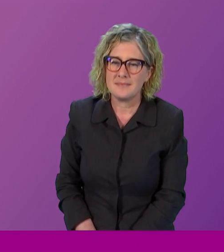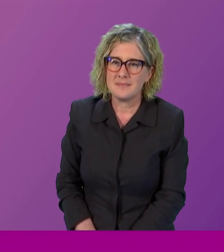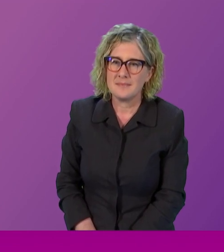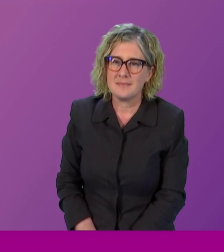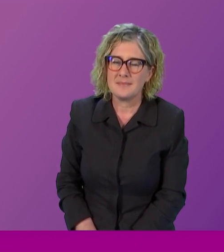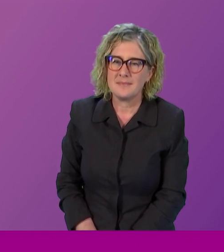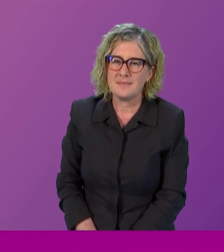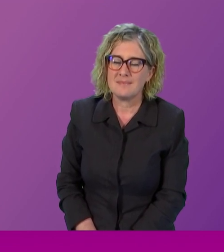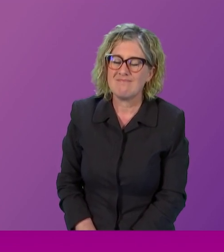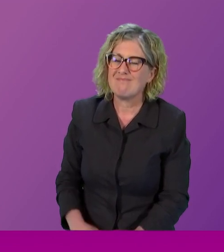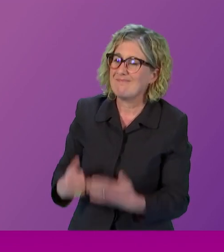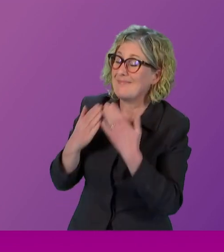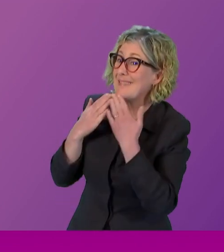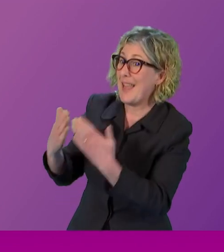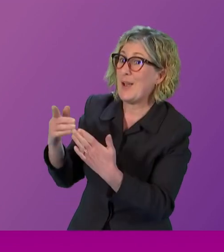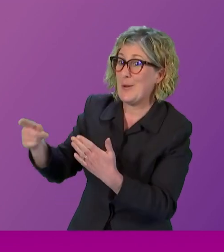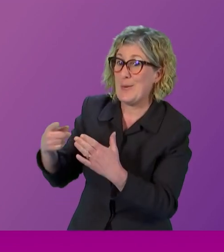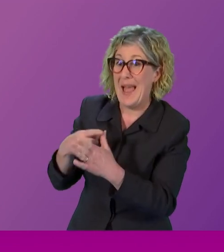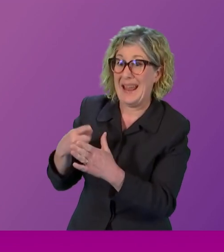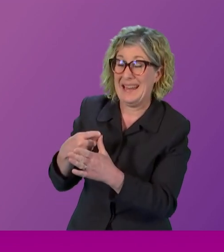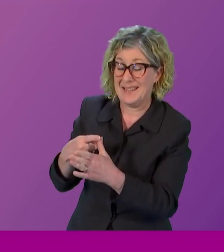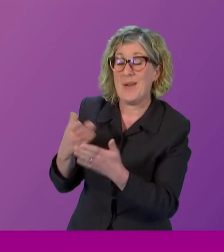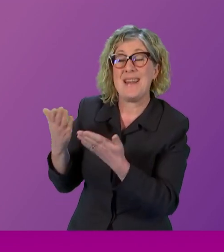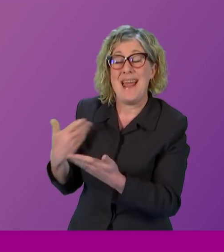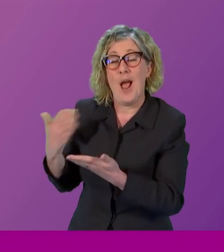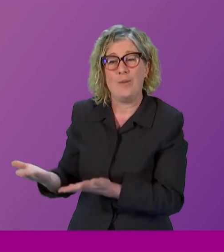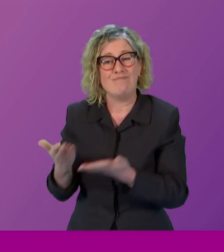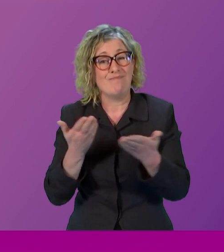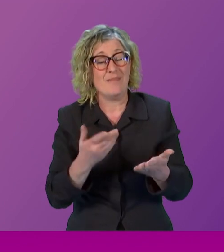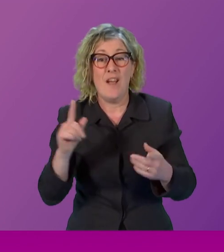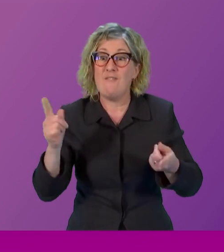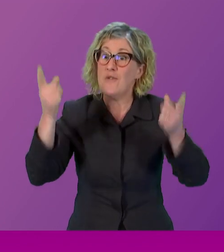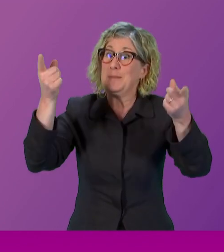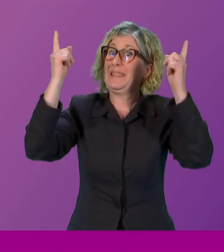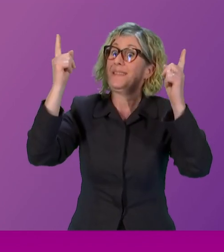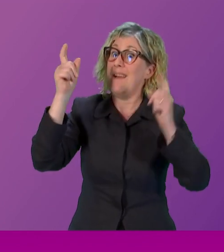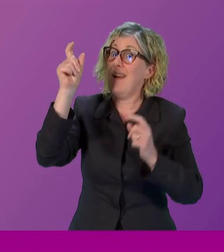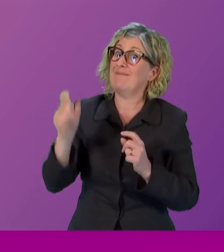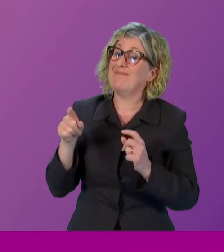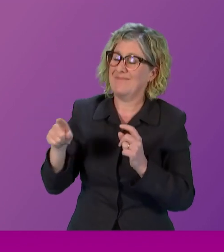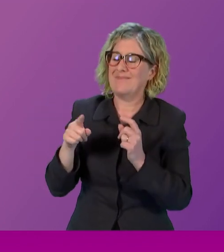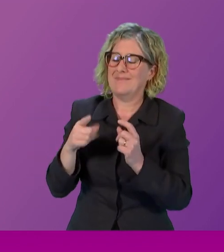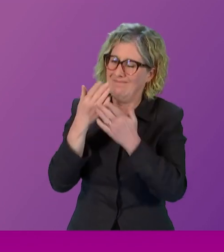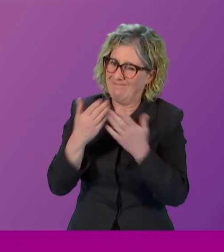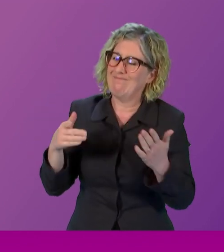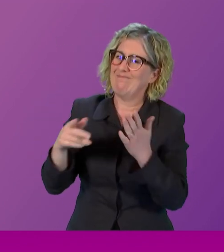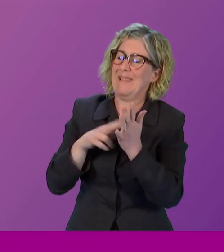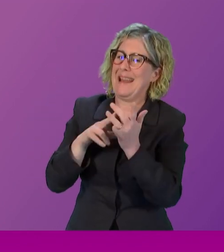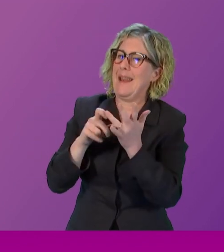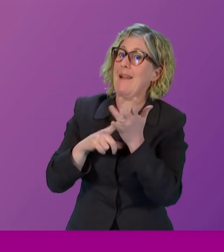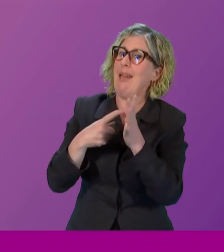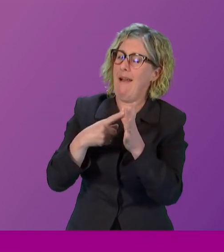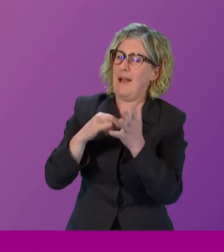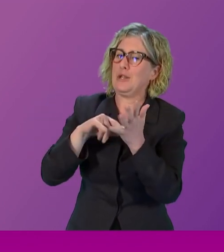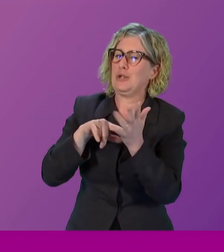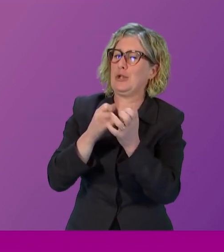Thank you, Agnes. I would now like to call upon the First Minister of Scotland, the Right Honourable Nicola Sturgeon, MSP, to speak.